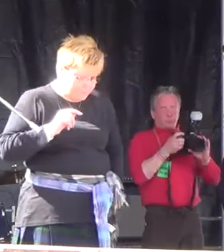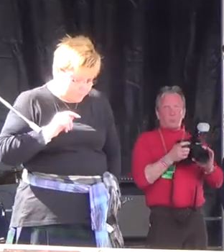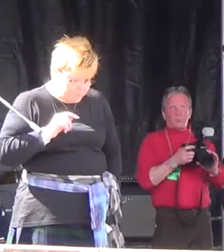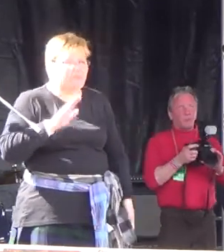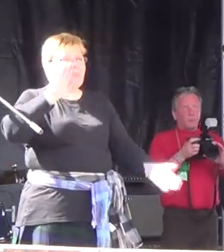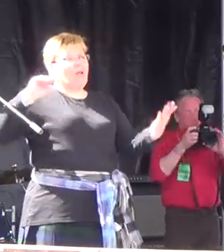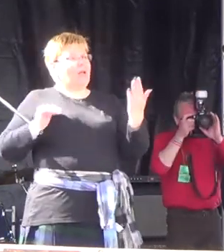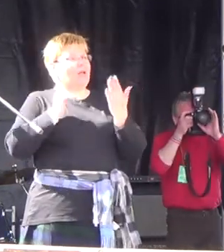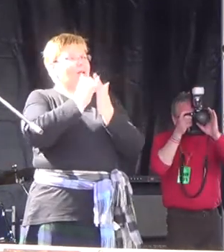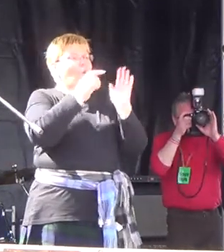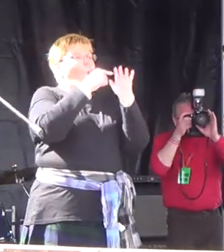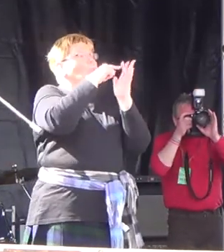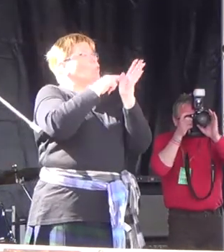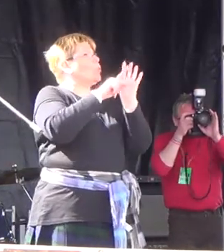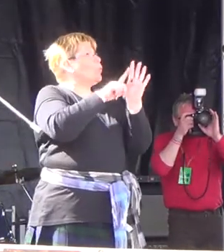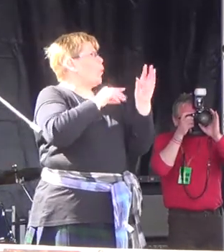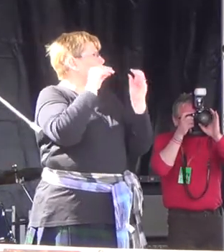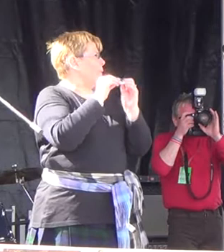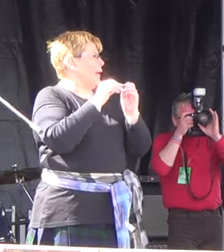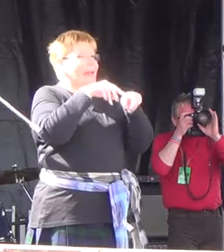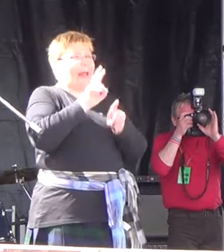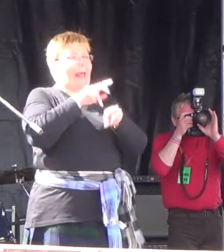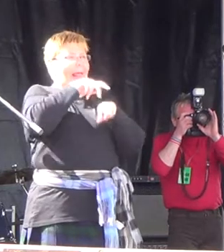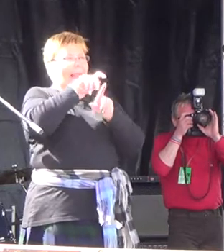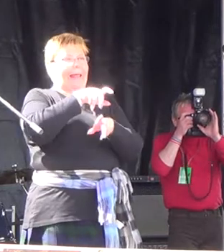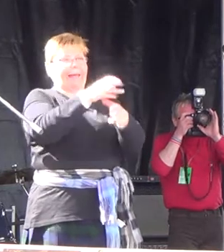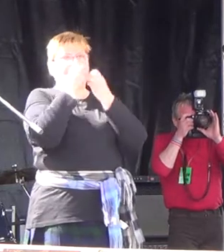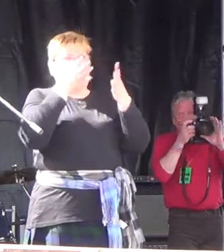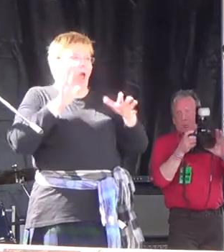along comes Tony and his white charger, full of all these wee playwrights.